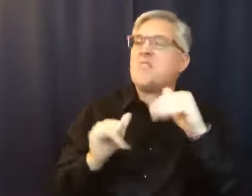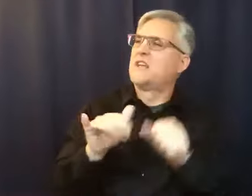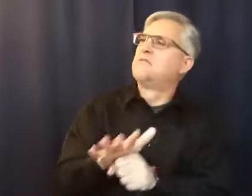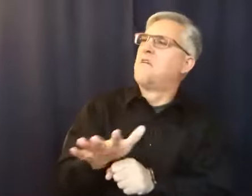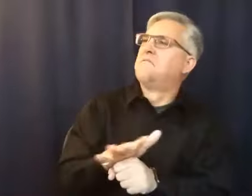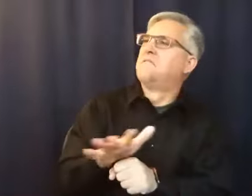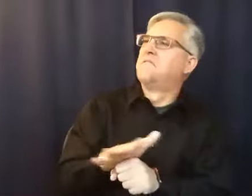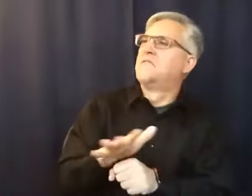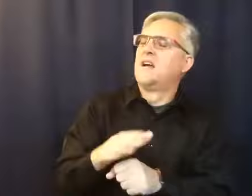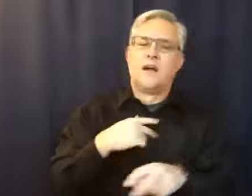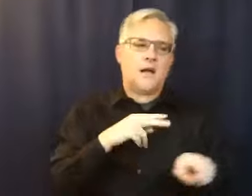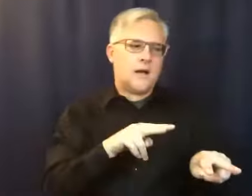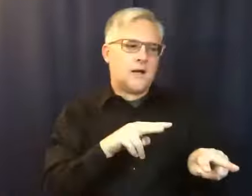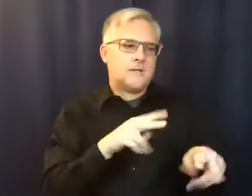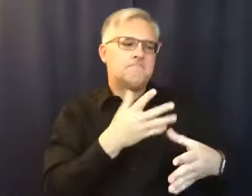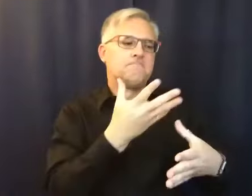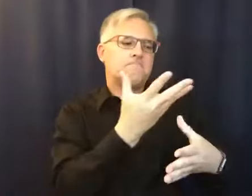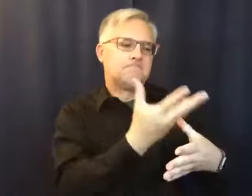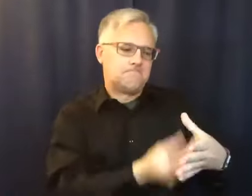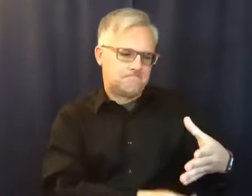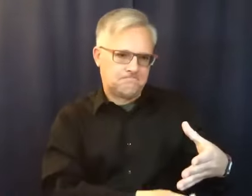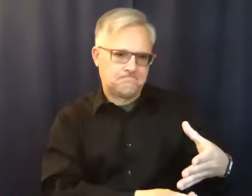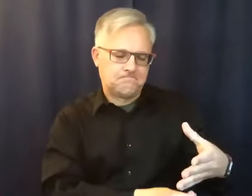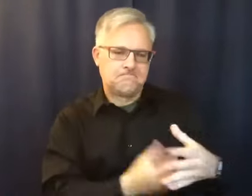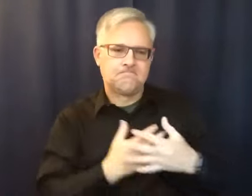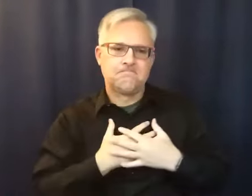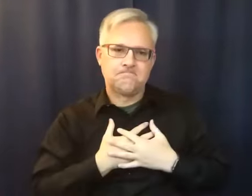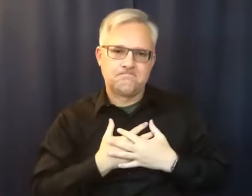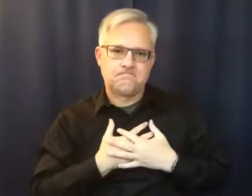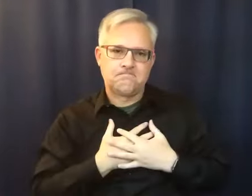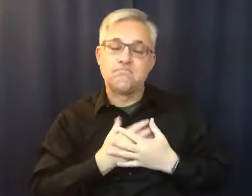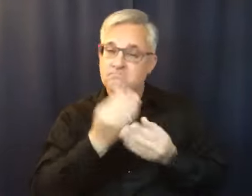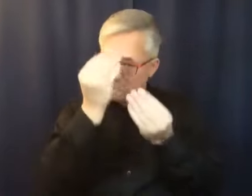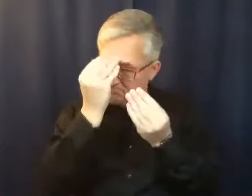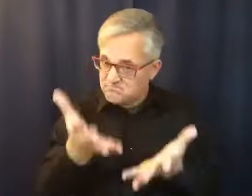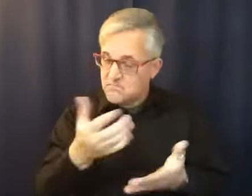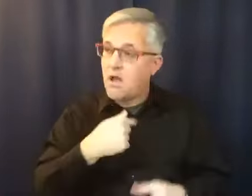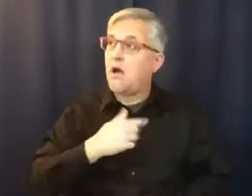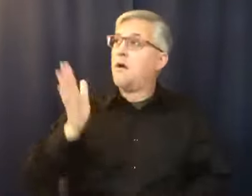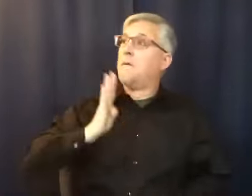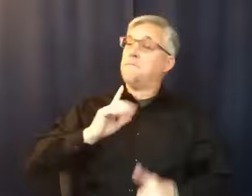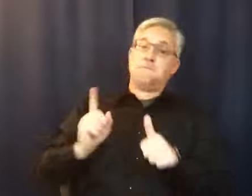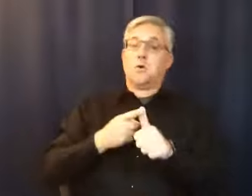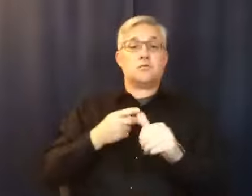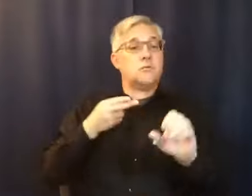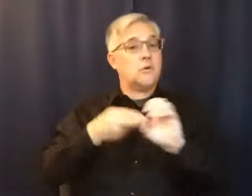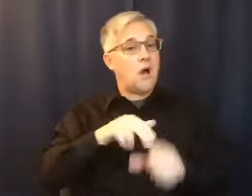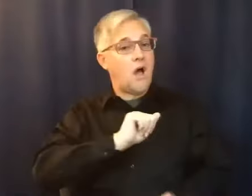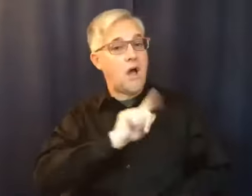supposed to be a bed of roses. And I had the illusion that when I came into this program, that everything